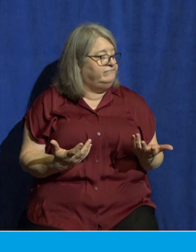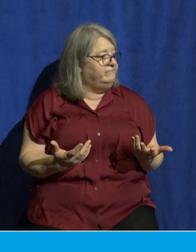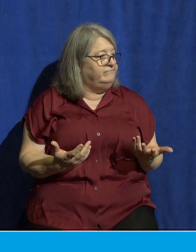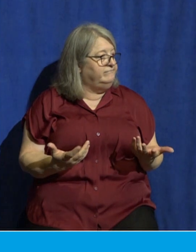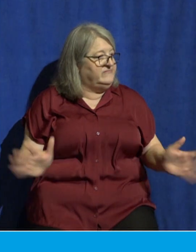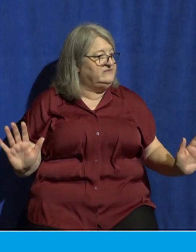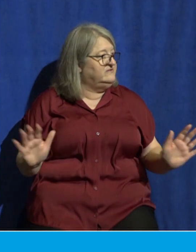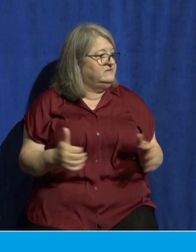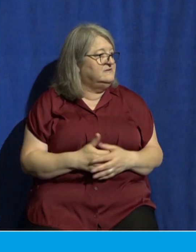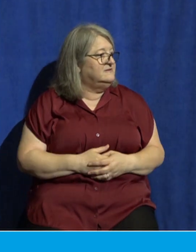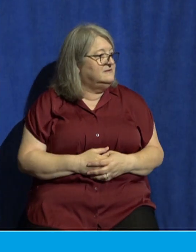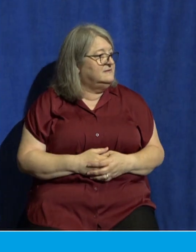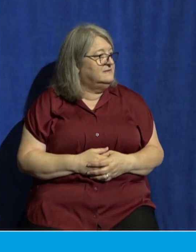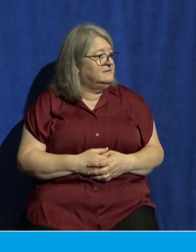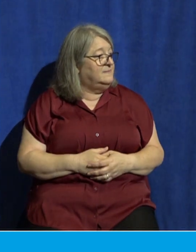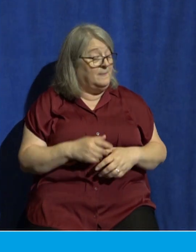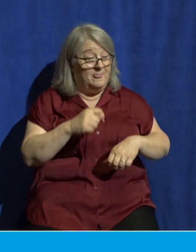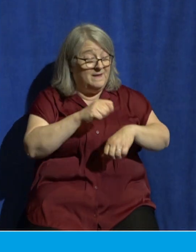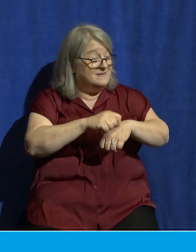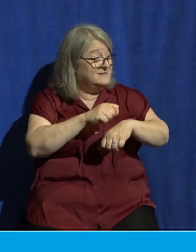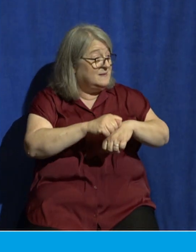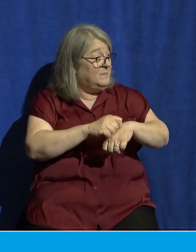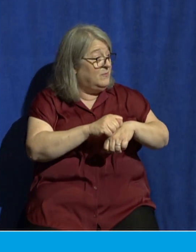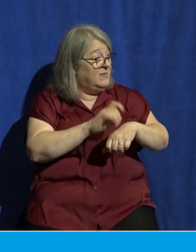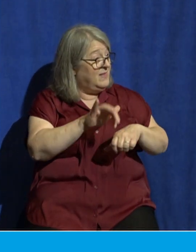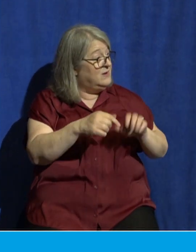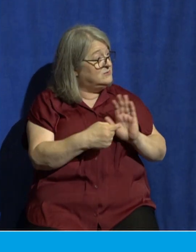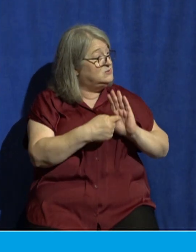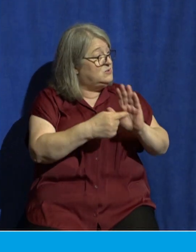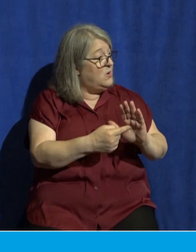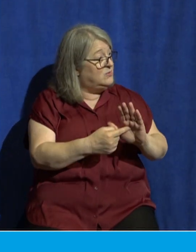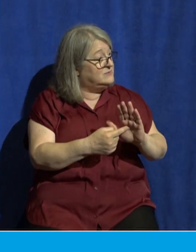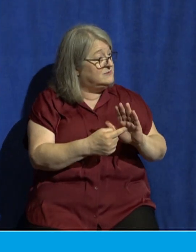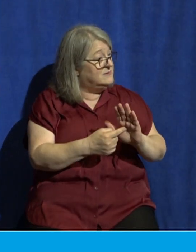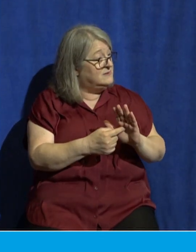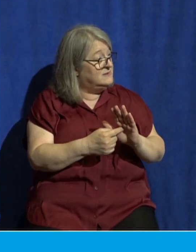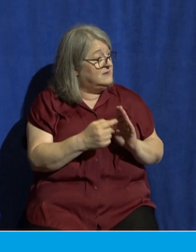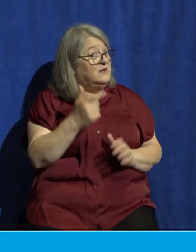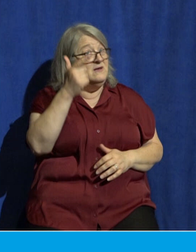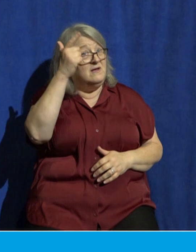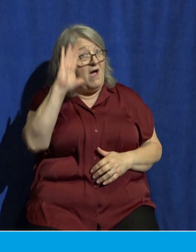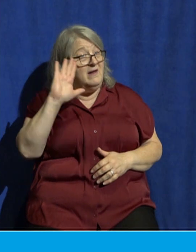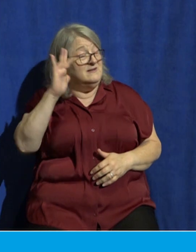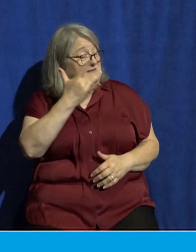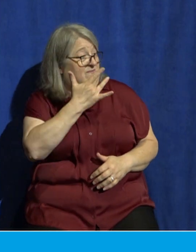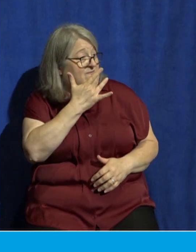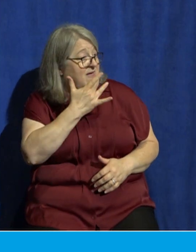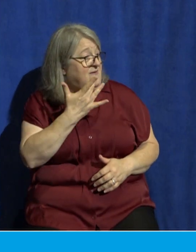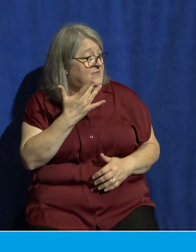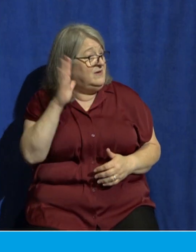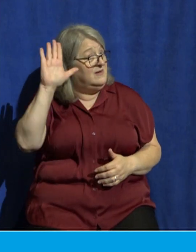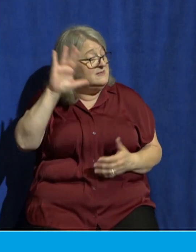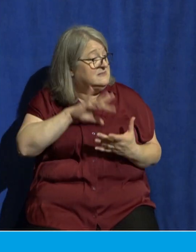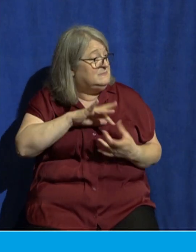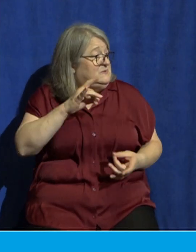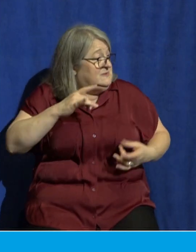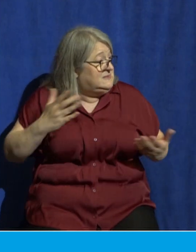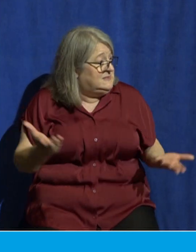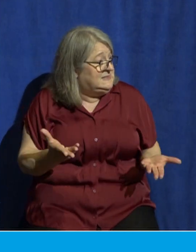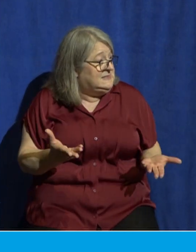The temple, which symbolizes the presence and favor of God among his people and have become this cultural